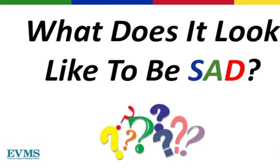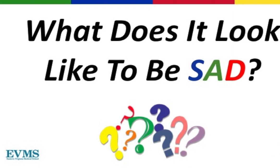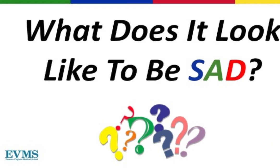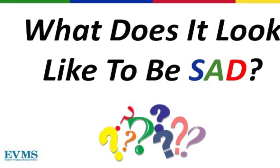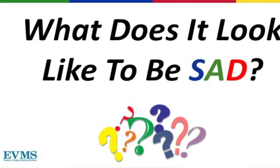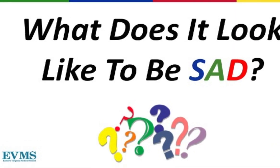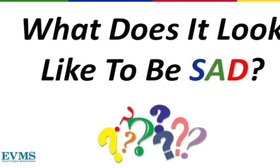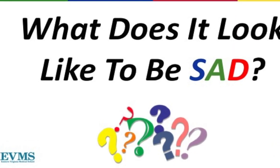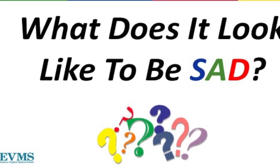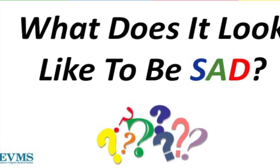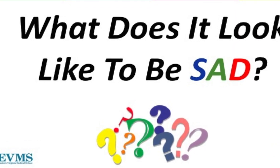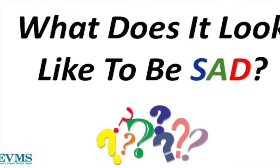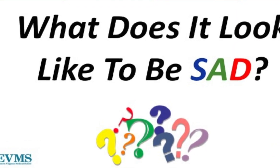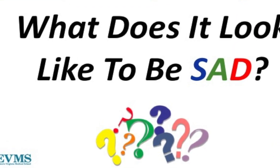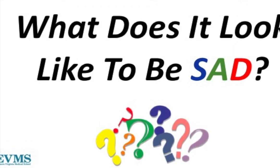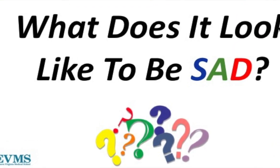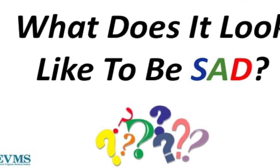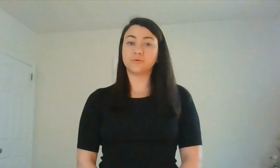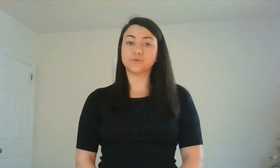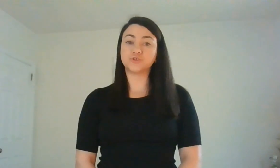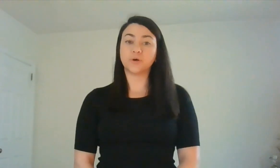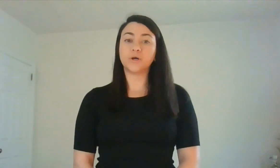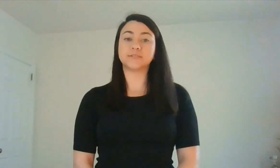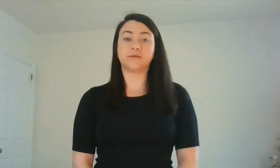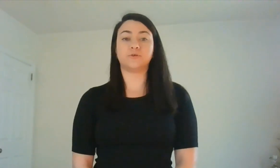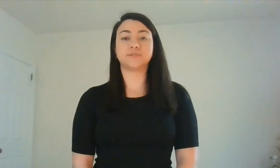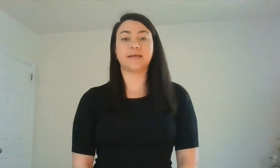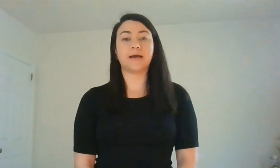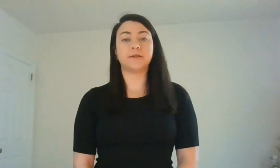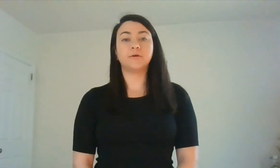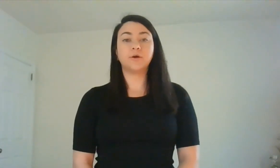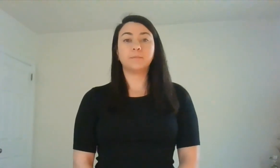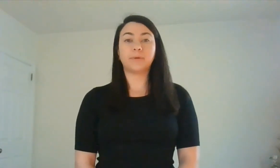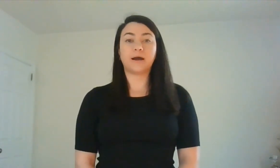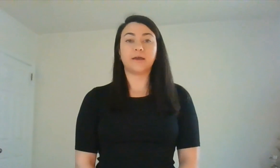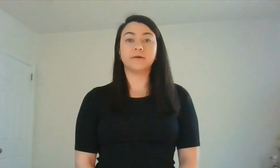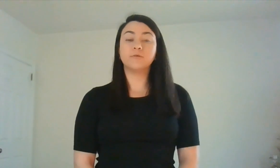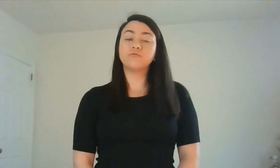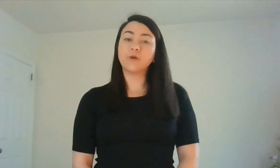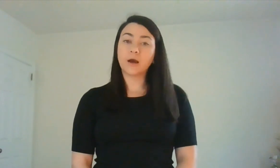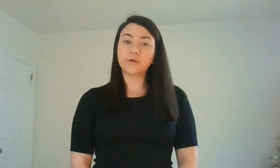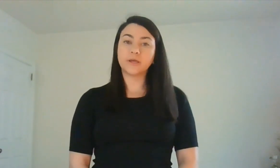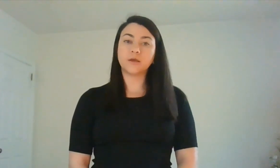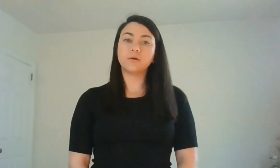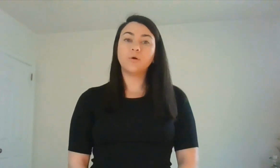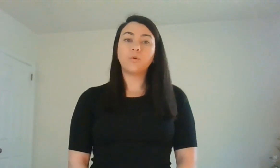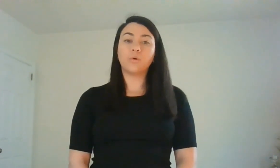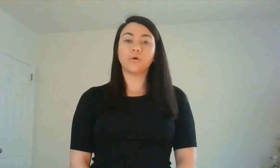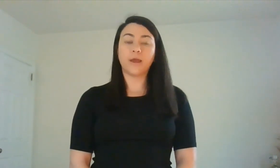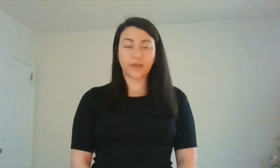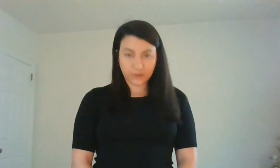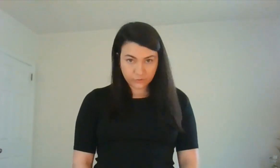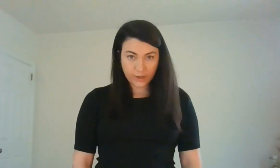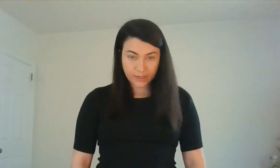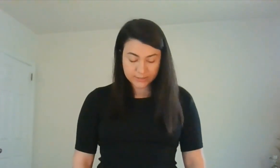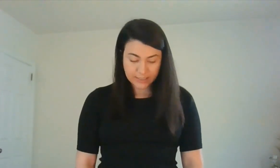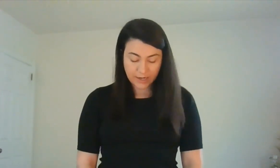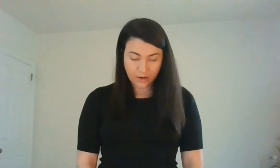That's right. Sometimes people show us that they're sad by frowning or hanging their head down